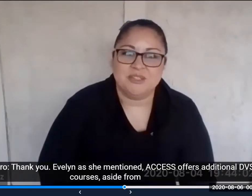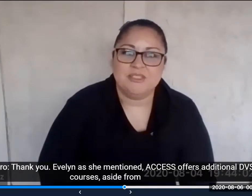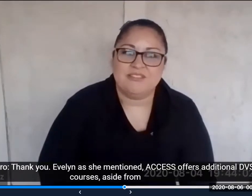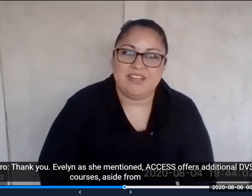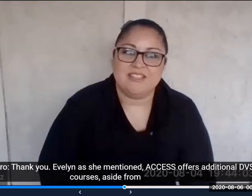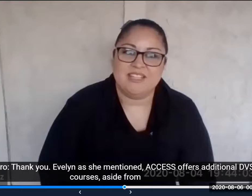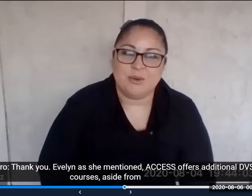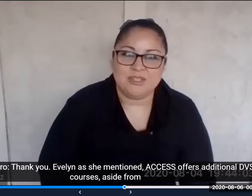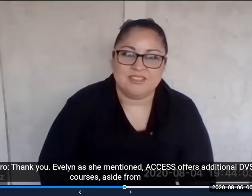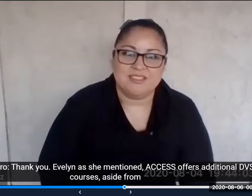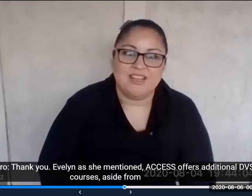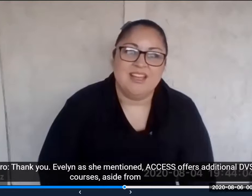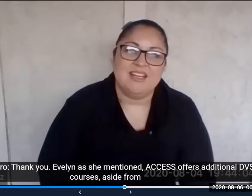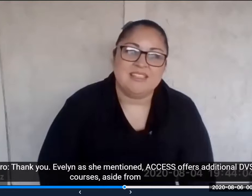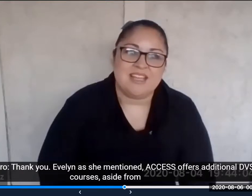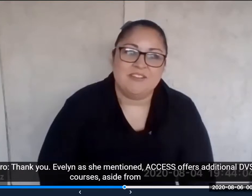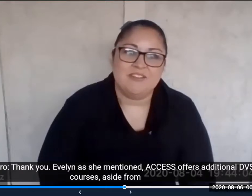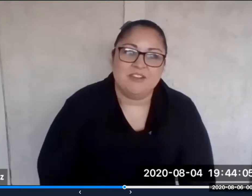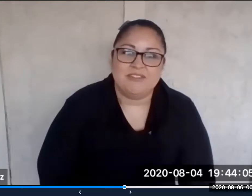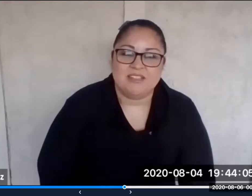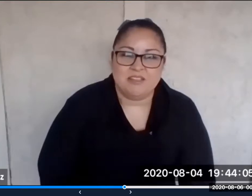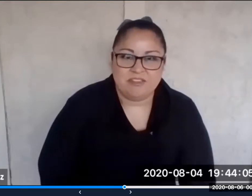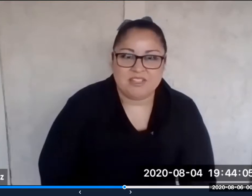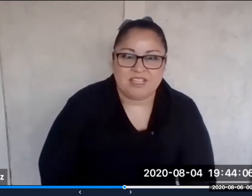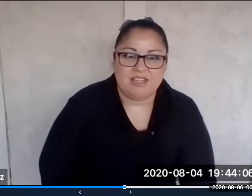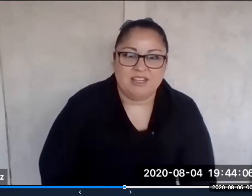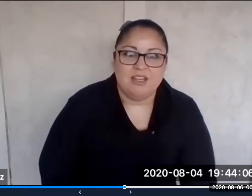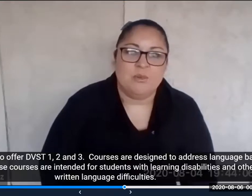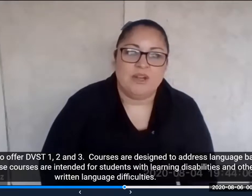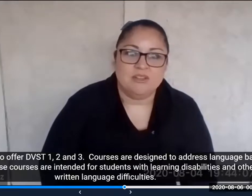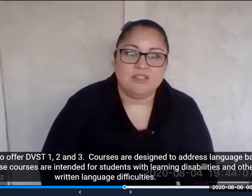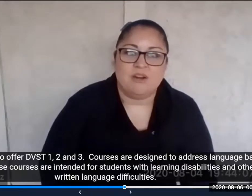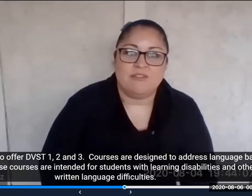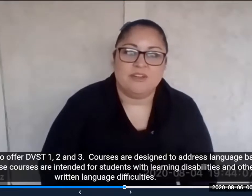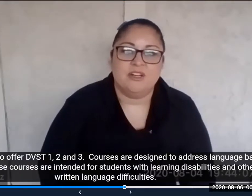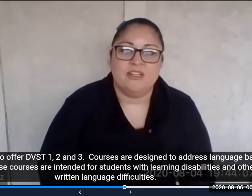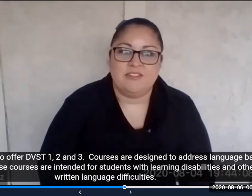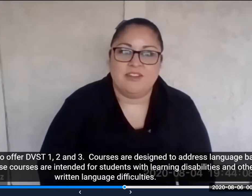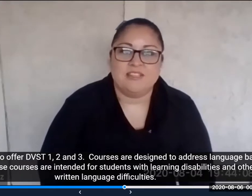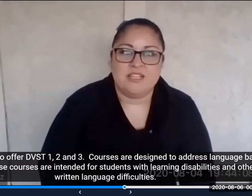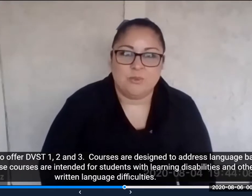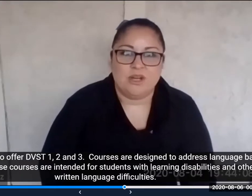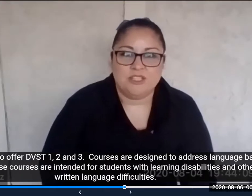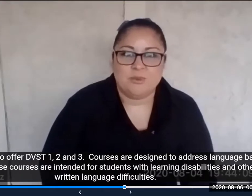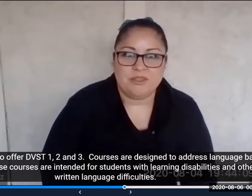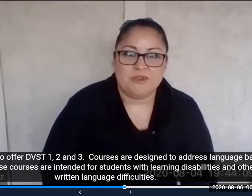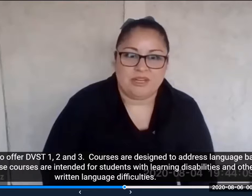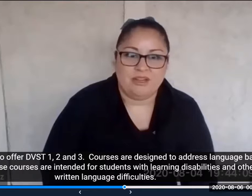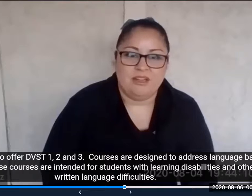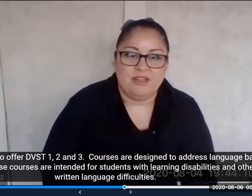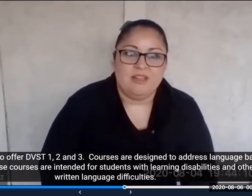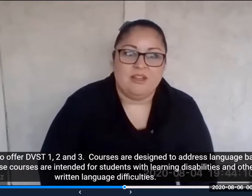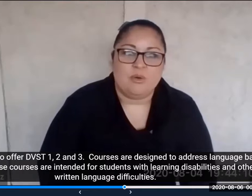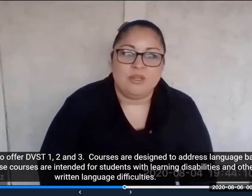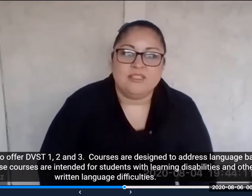additional DVST courses. Evelyn Aside from DVST 50, we also offer DVST 1, 2, and 3.